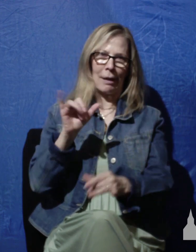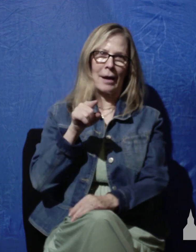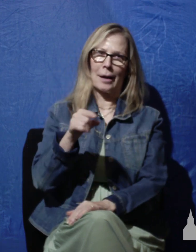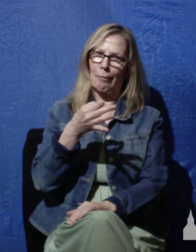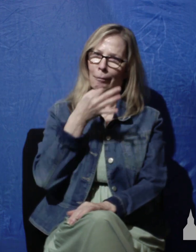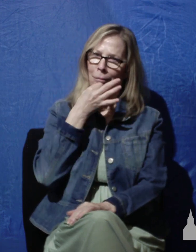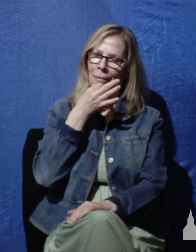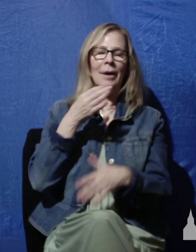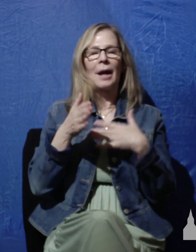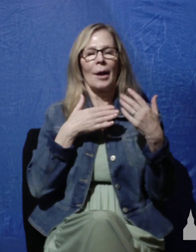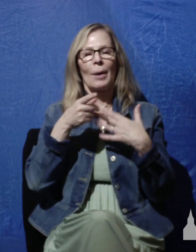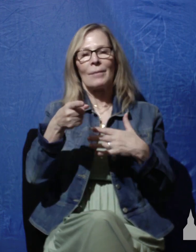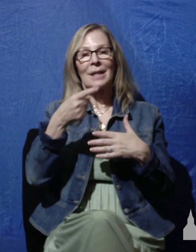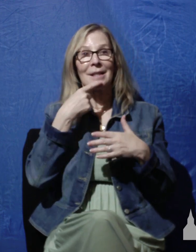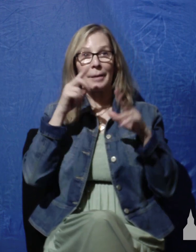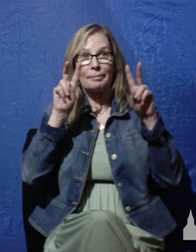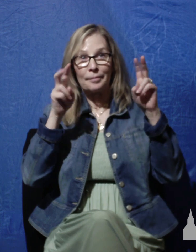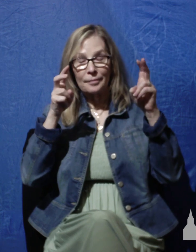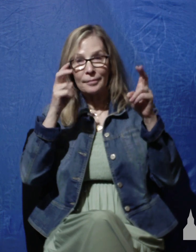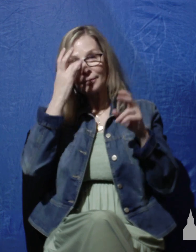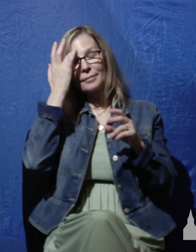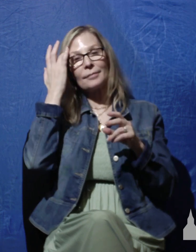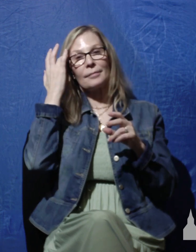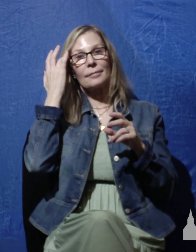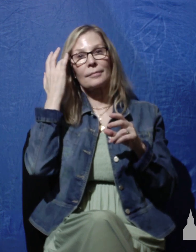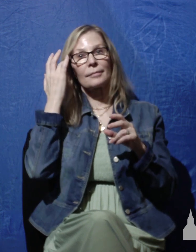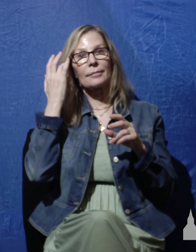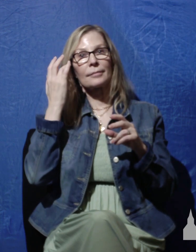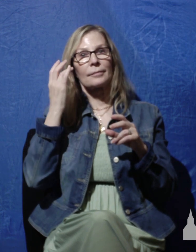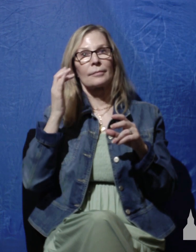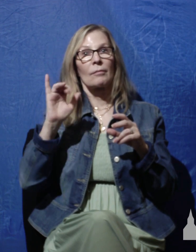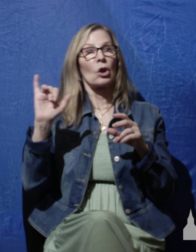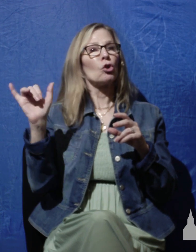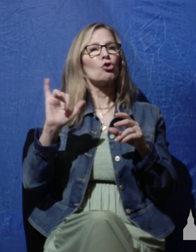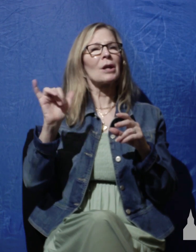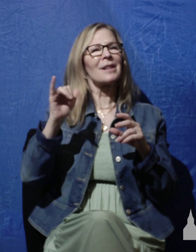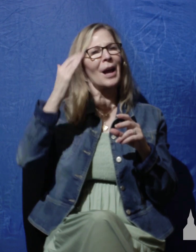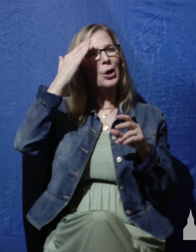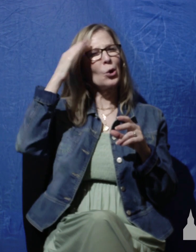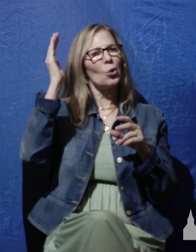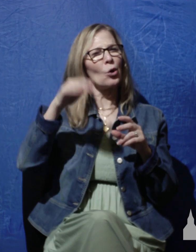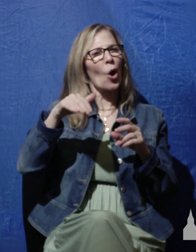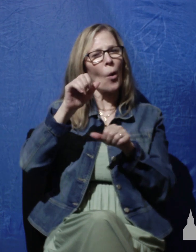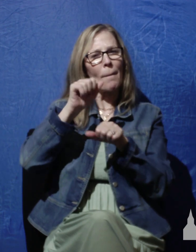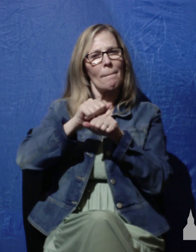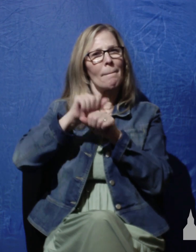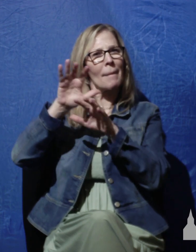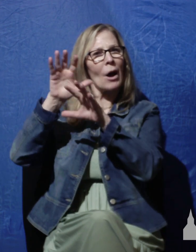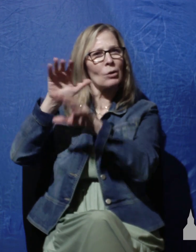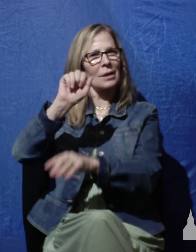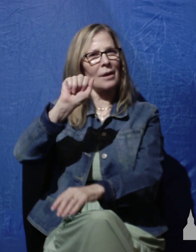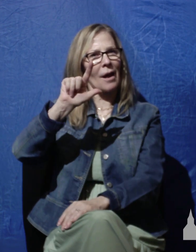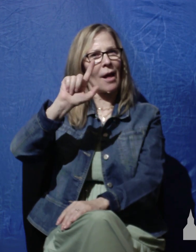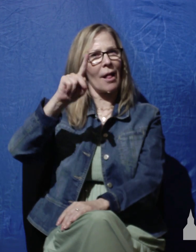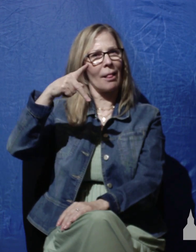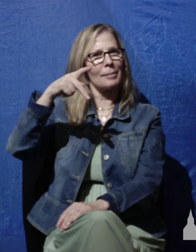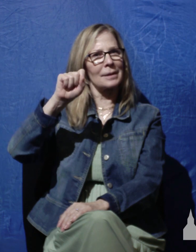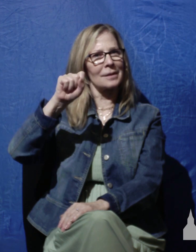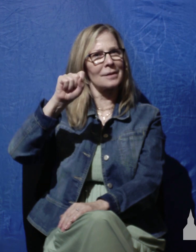Here's what he said. As in the lofty Alps, some peaks rise above all others. So among even